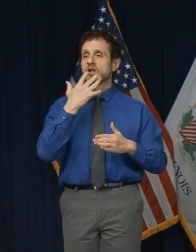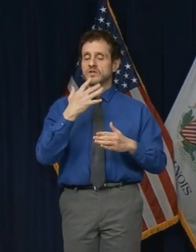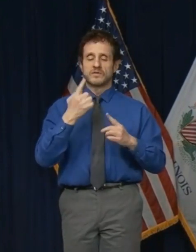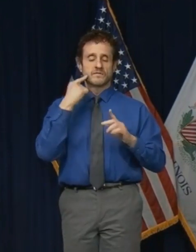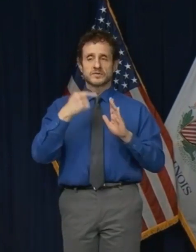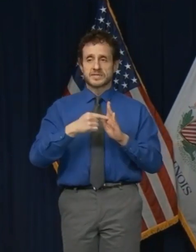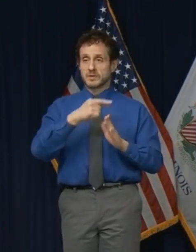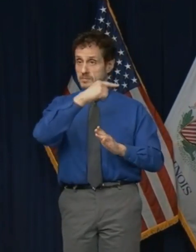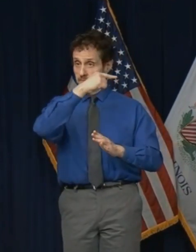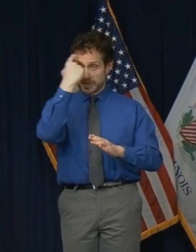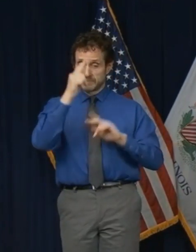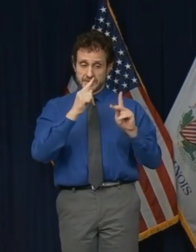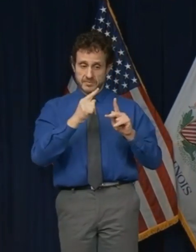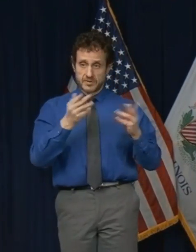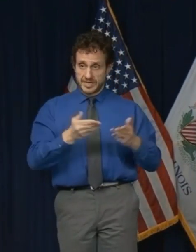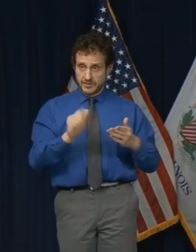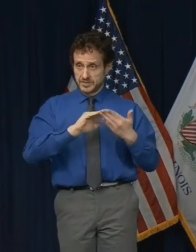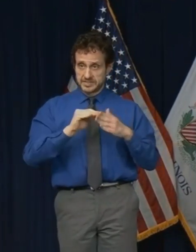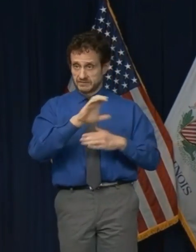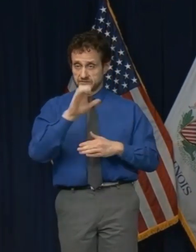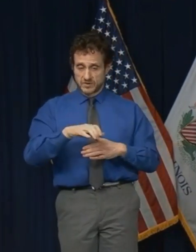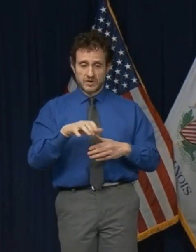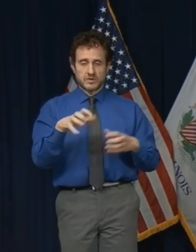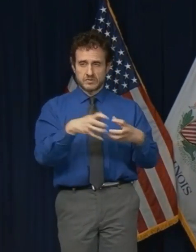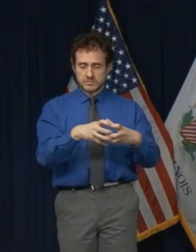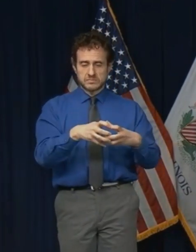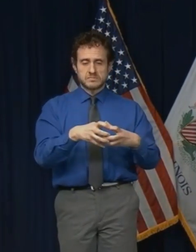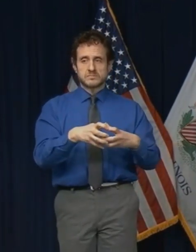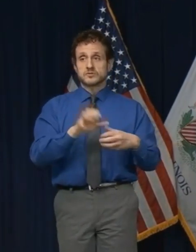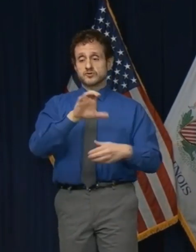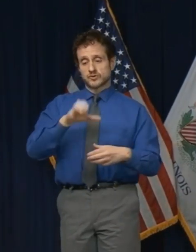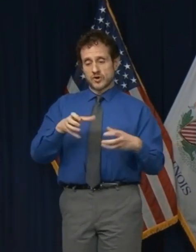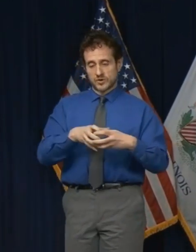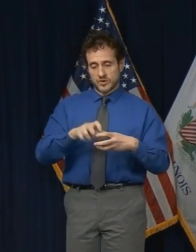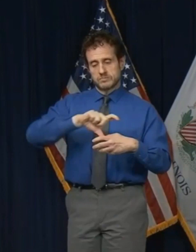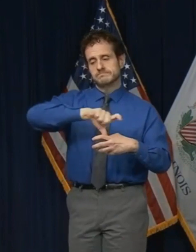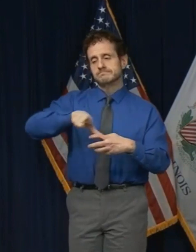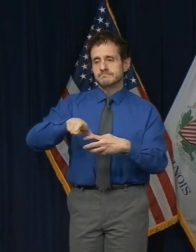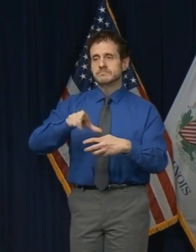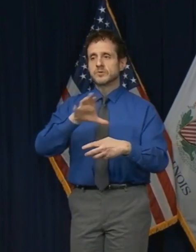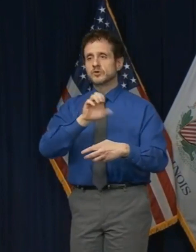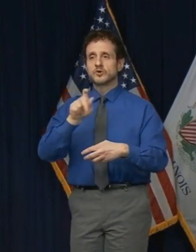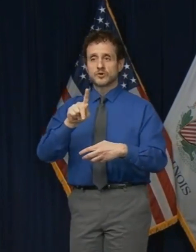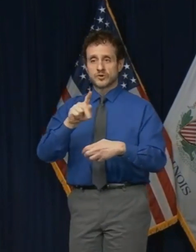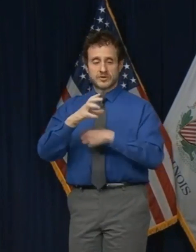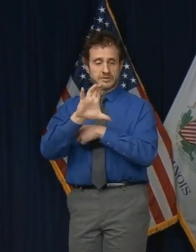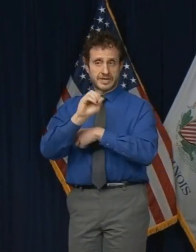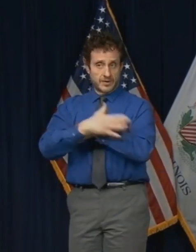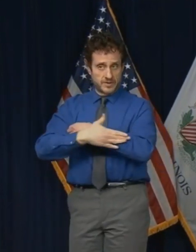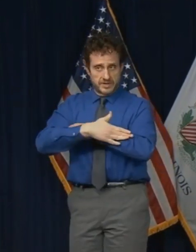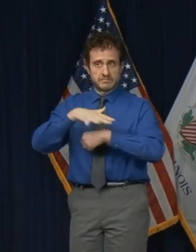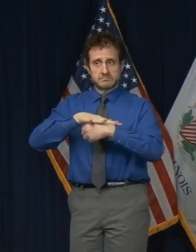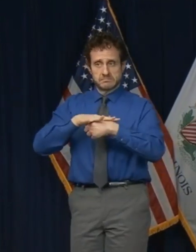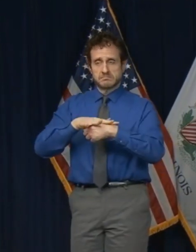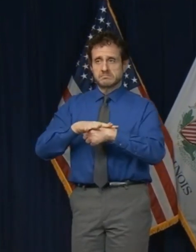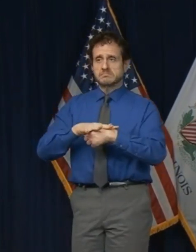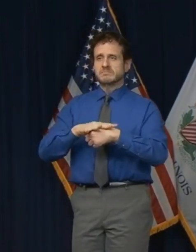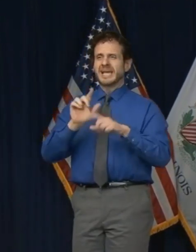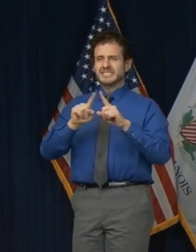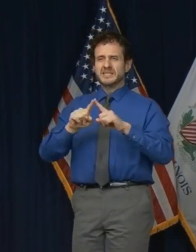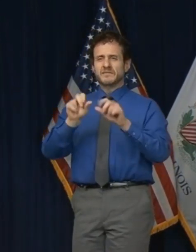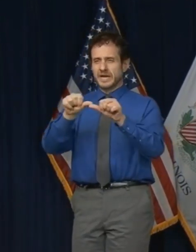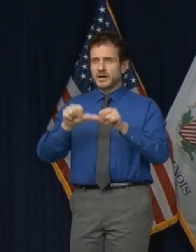communities in the city of Chicago, suburban Cook County, and cities and towns all across our state disproportionately